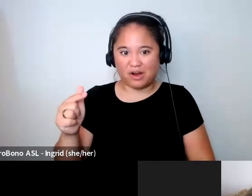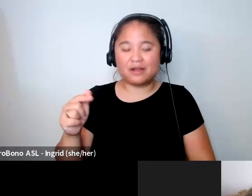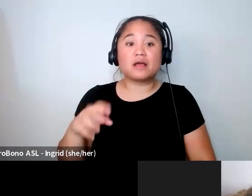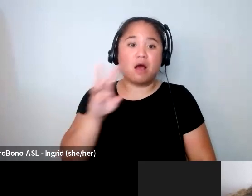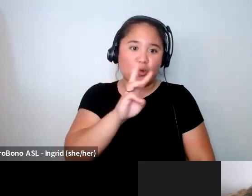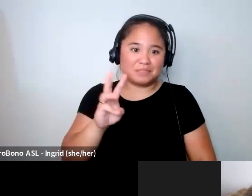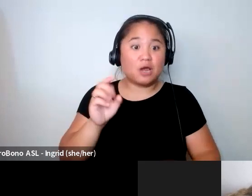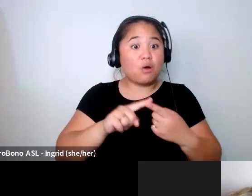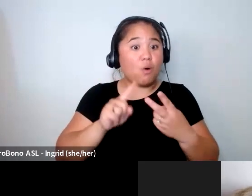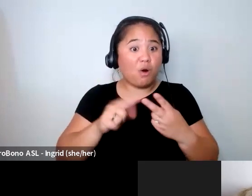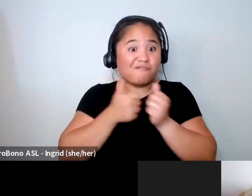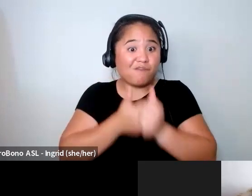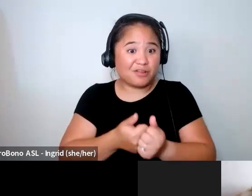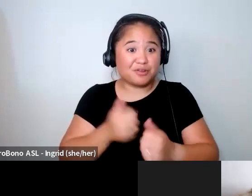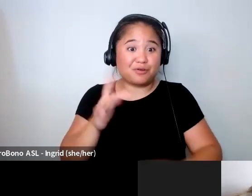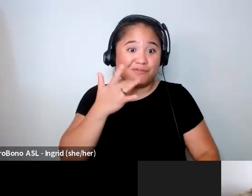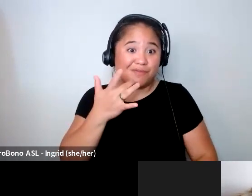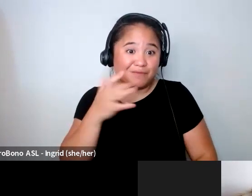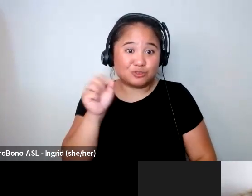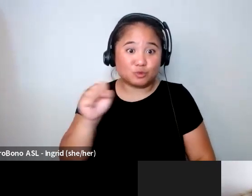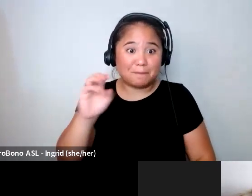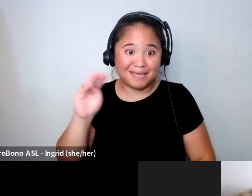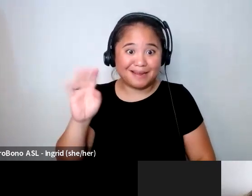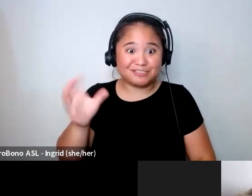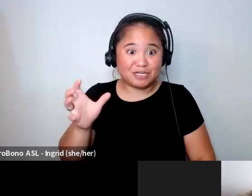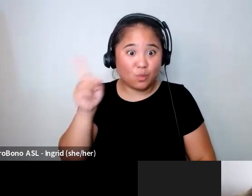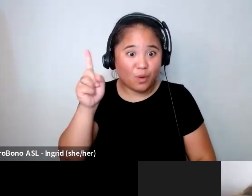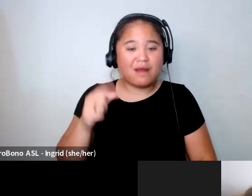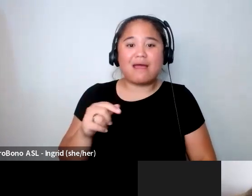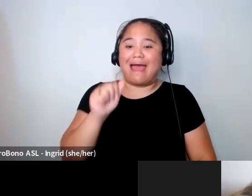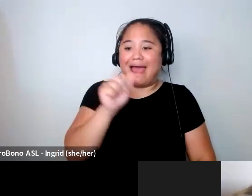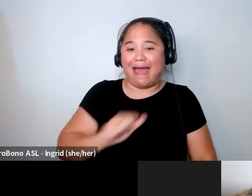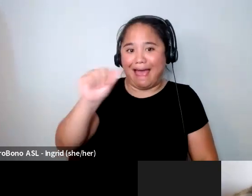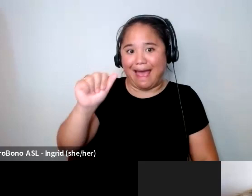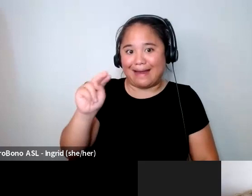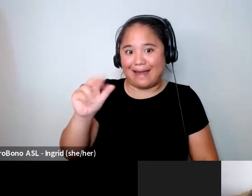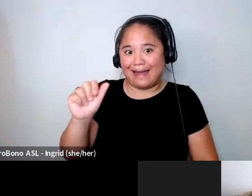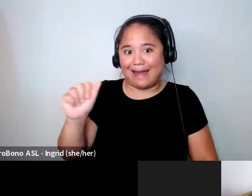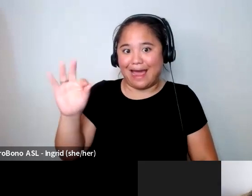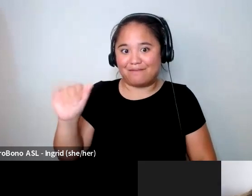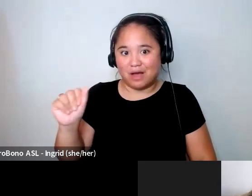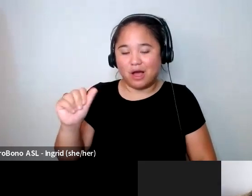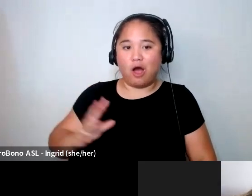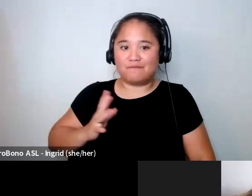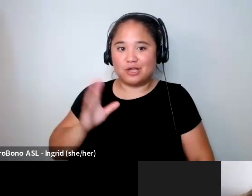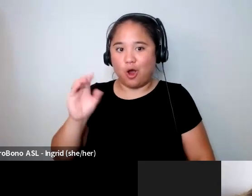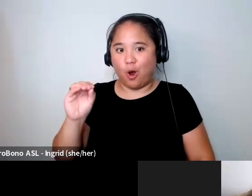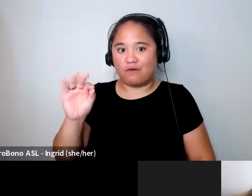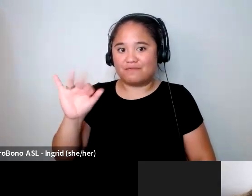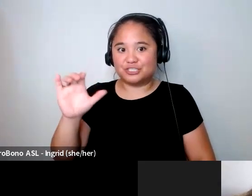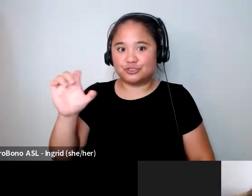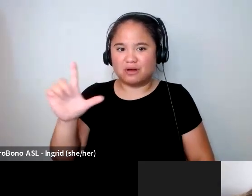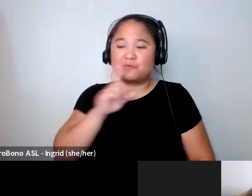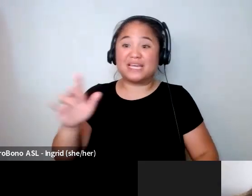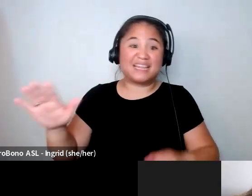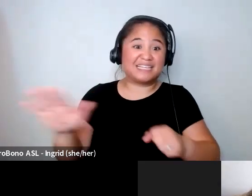by following us on your favorite social media channels at NAFA official we are spending the entire month of August as I